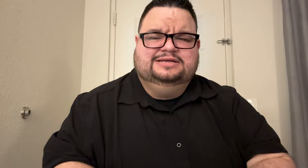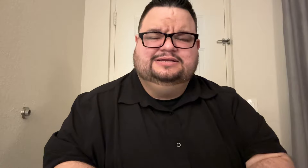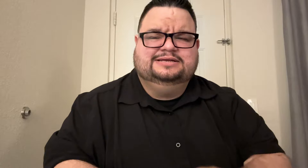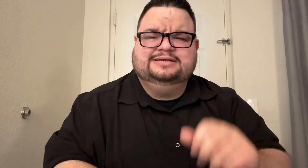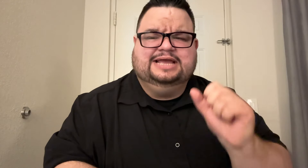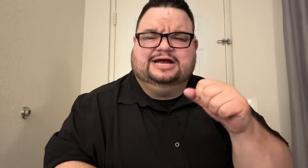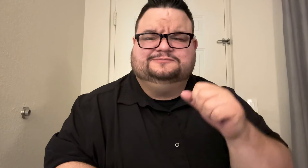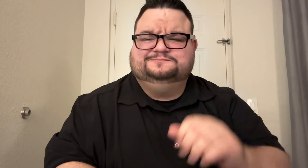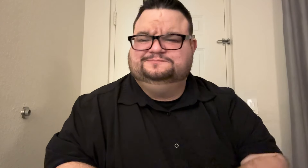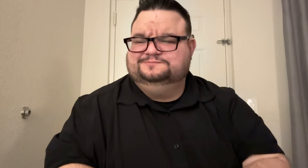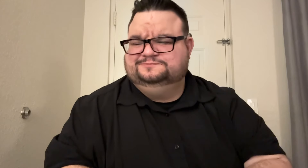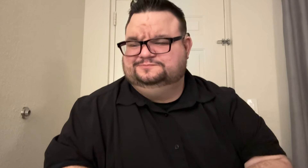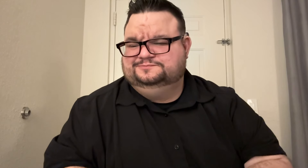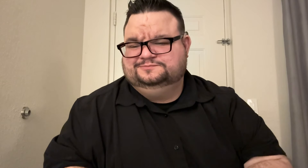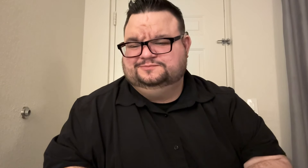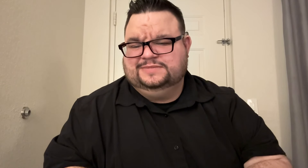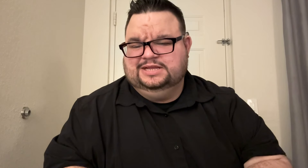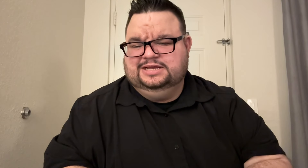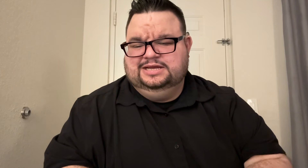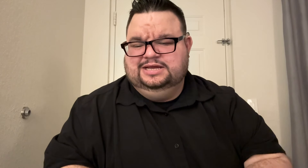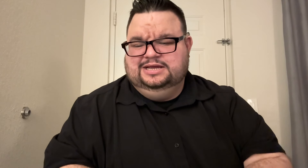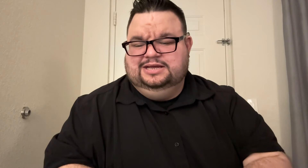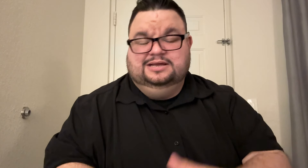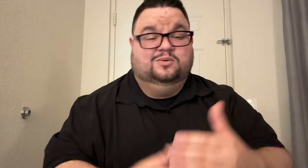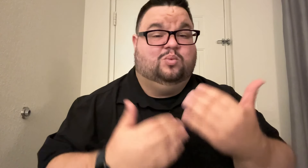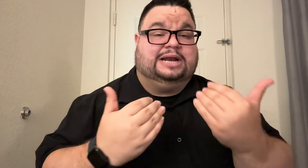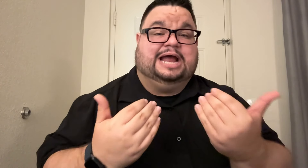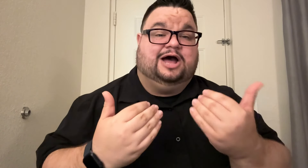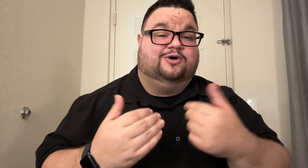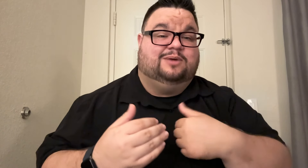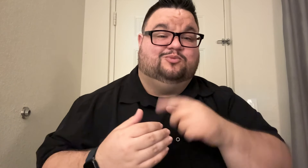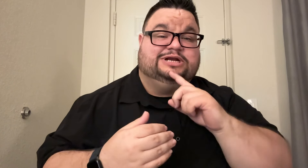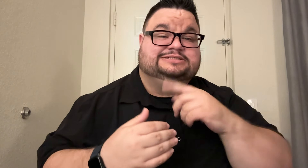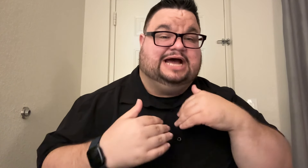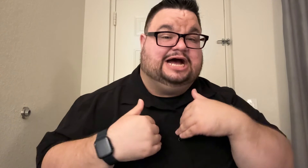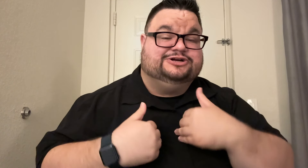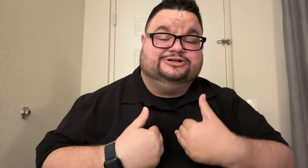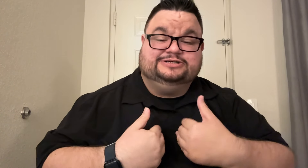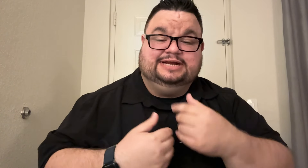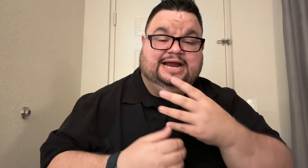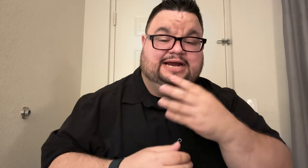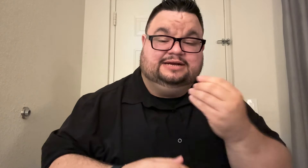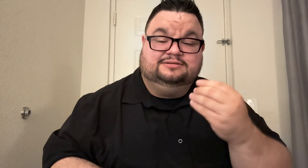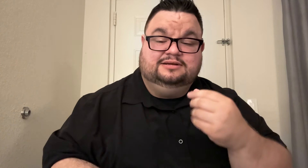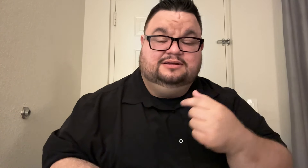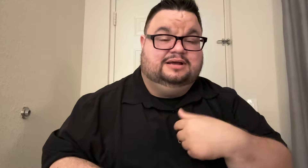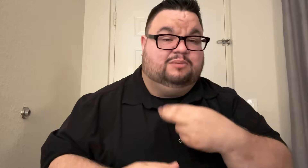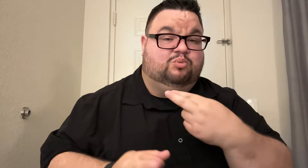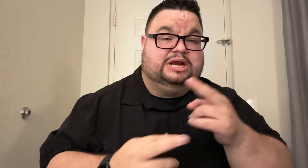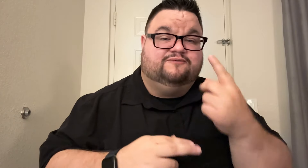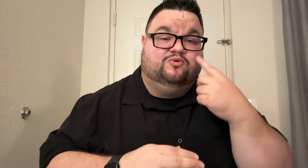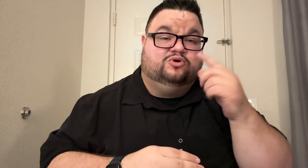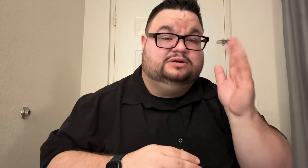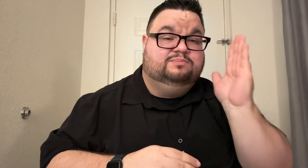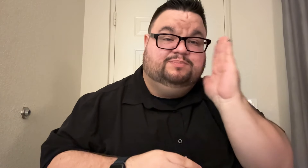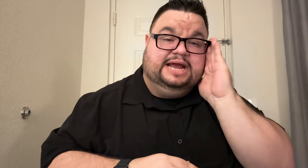So, yeah, right now I'm really tired and I'm ready for bed.